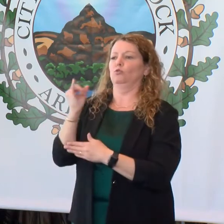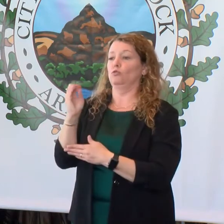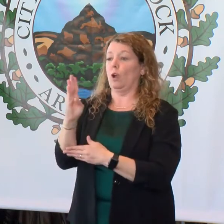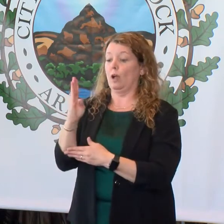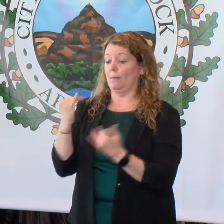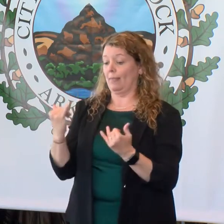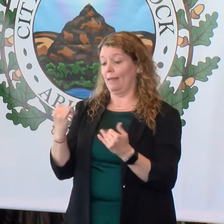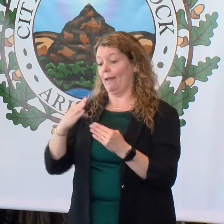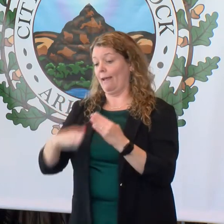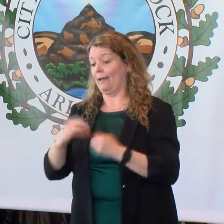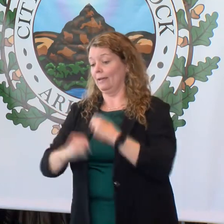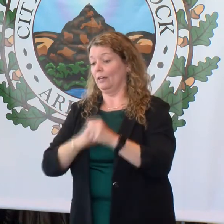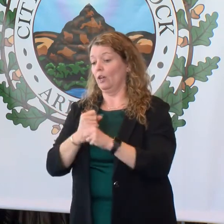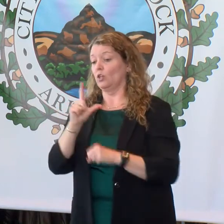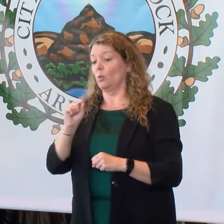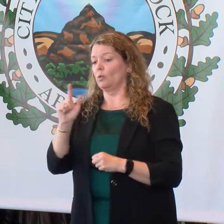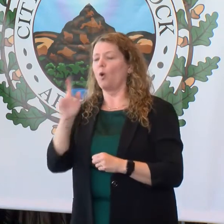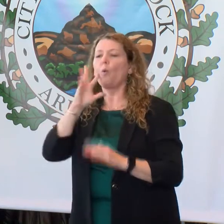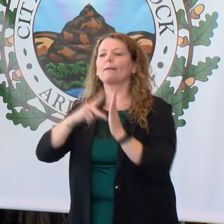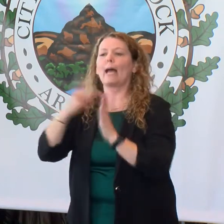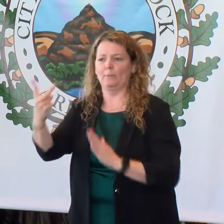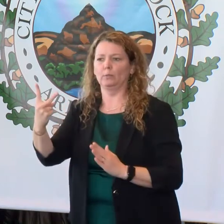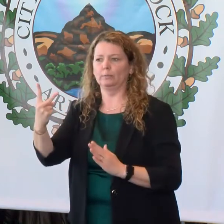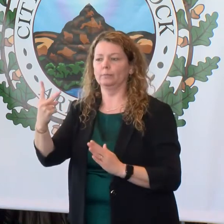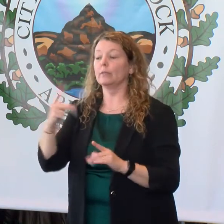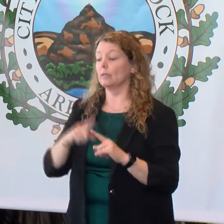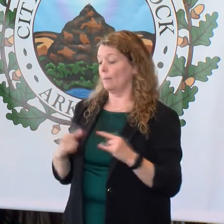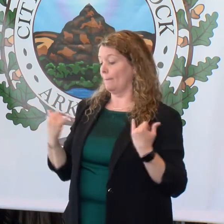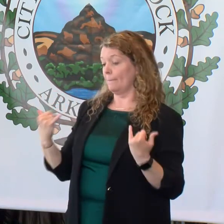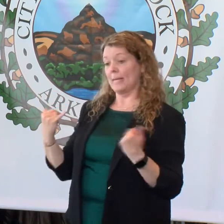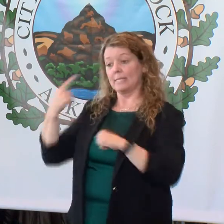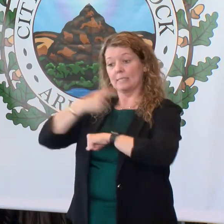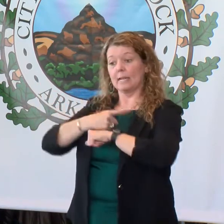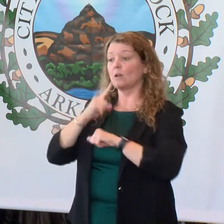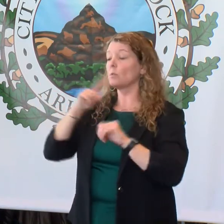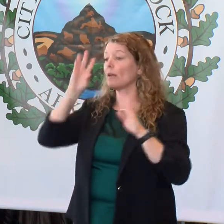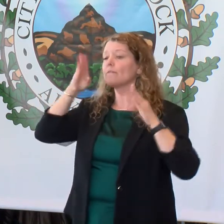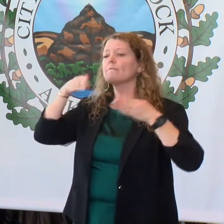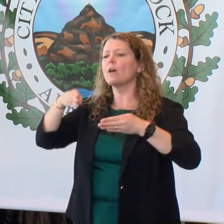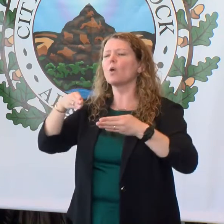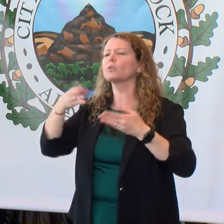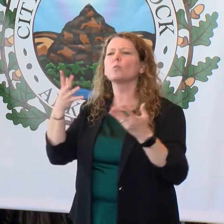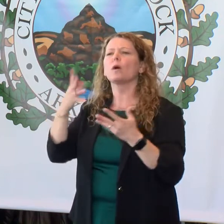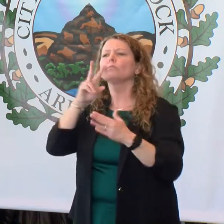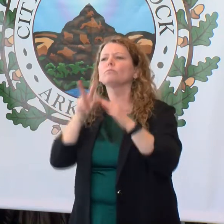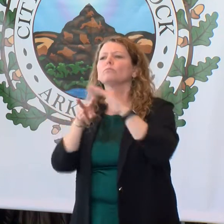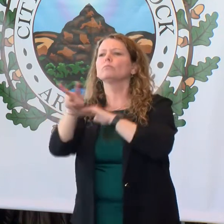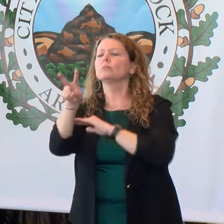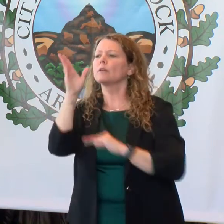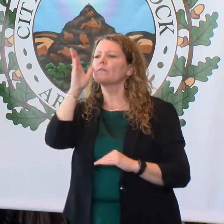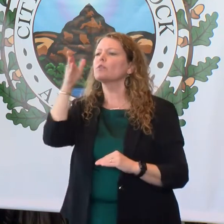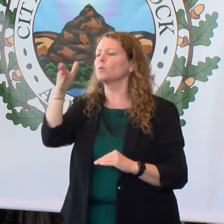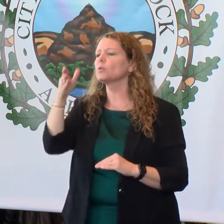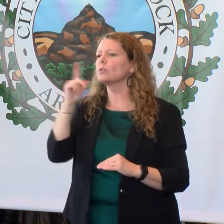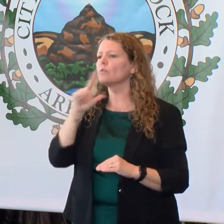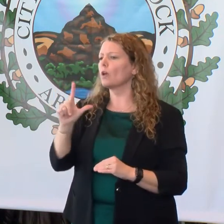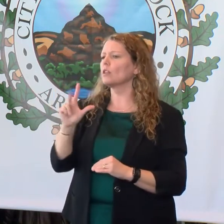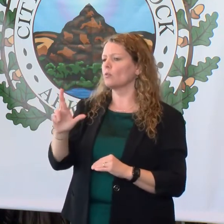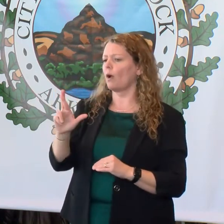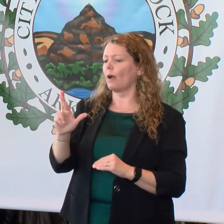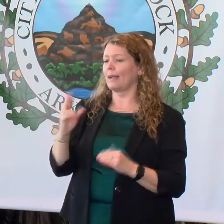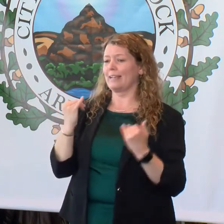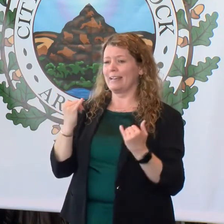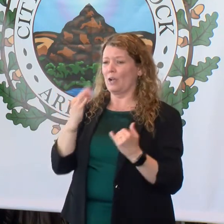by the end of this year. But we want to talk today about the future. As we're coming out of the